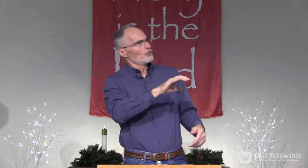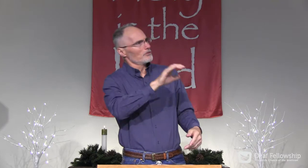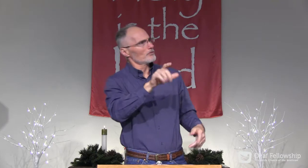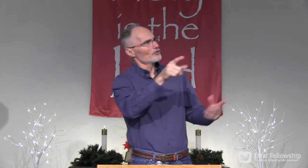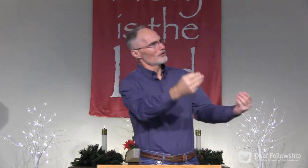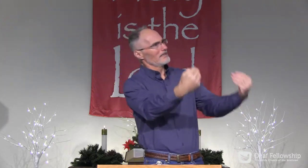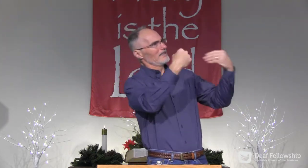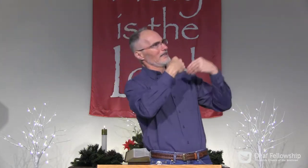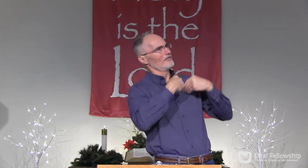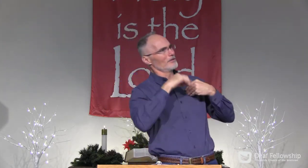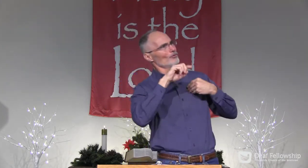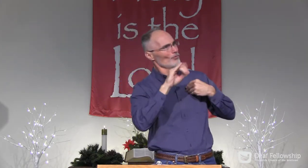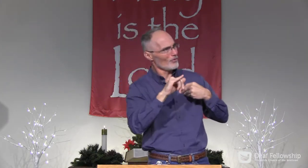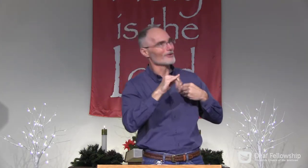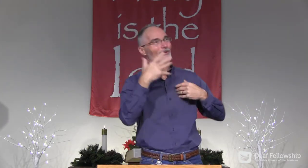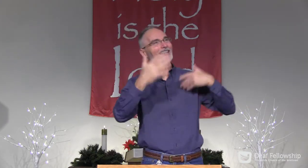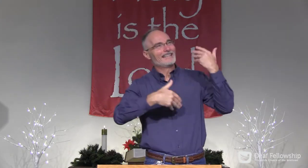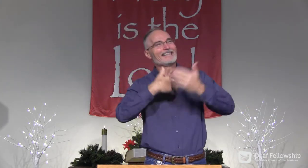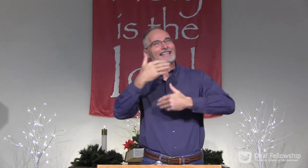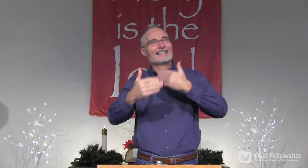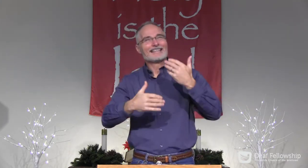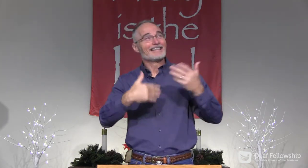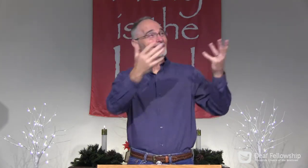is that? I mean, if Christmas is giving us joy,